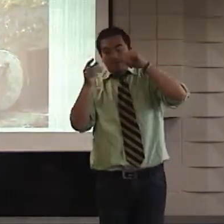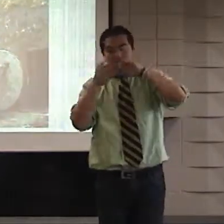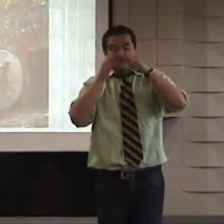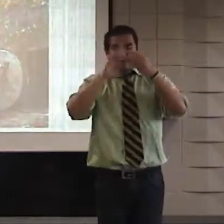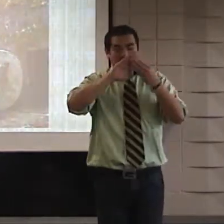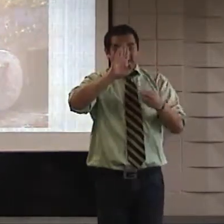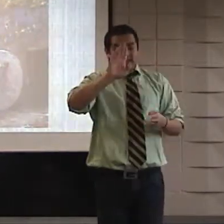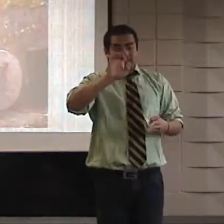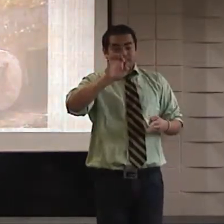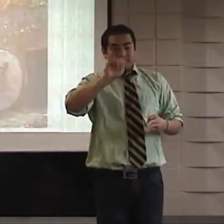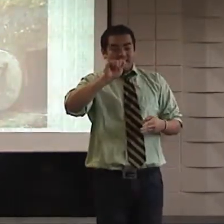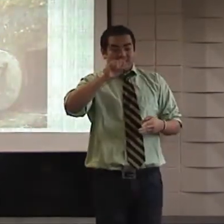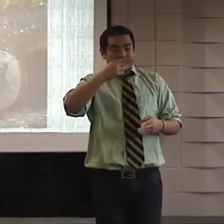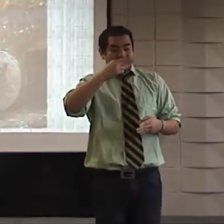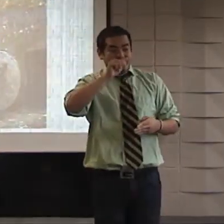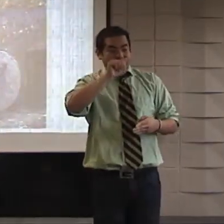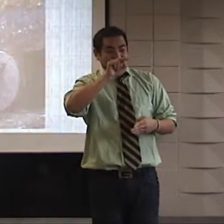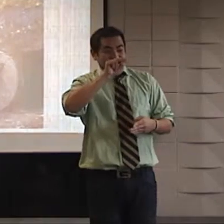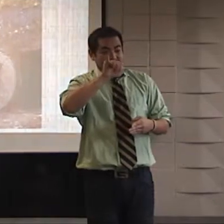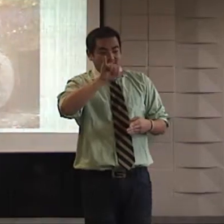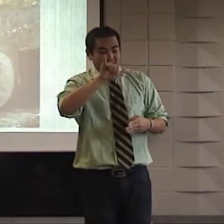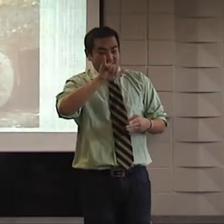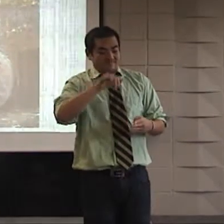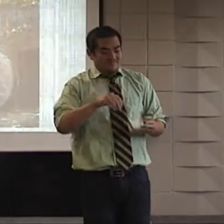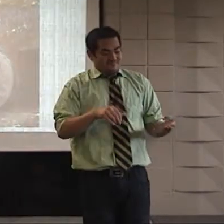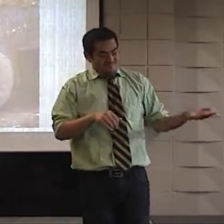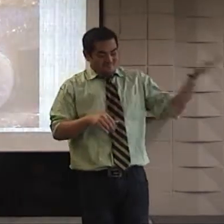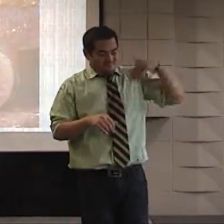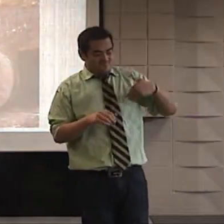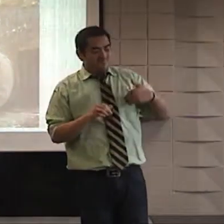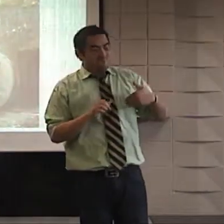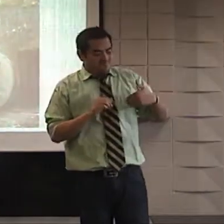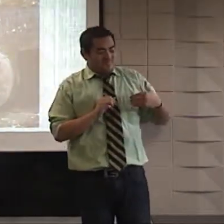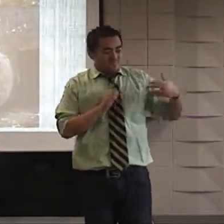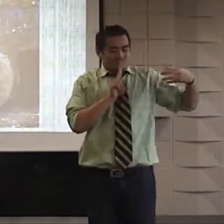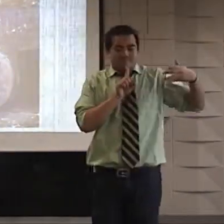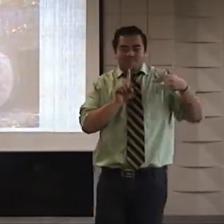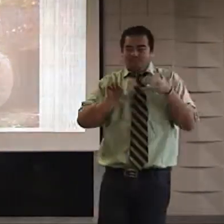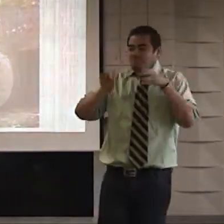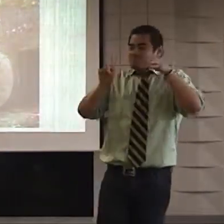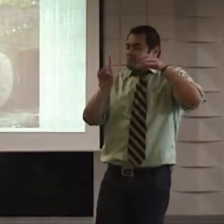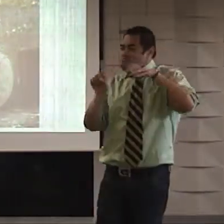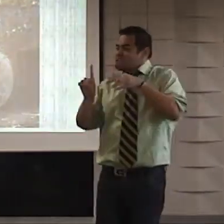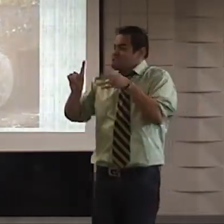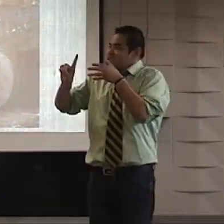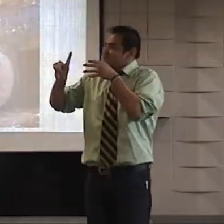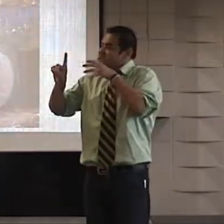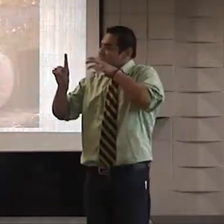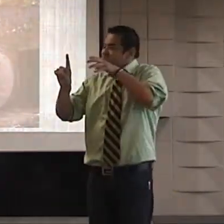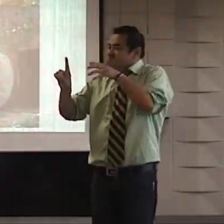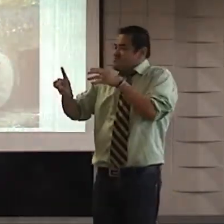Now, we're going to the town of Bethany. Okay? Come on. They all went to the town of Bethany.